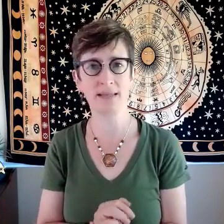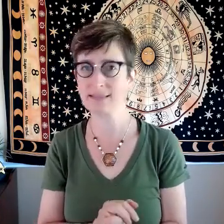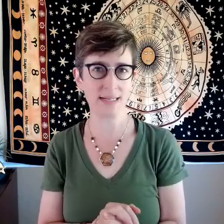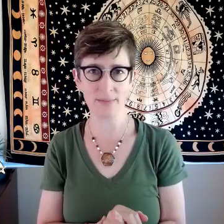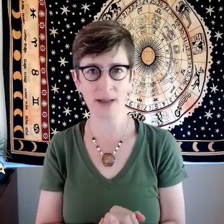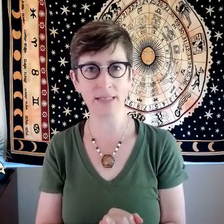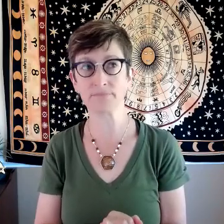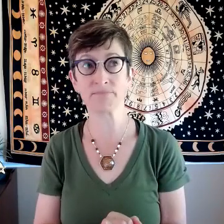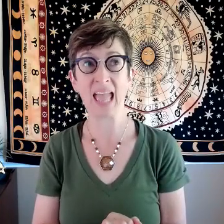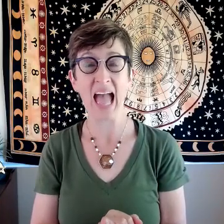excited about it